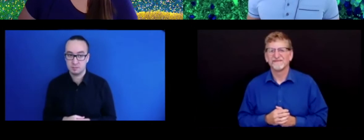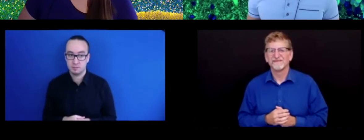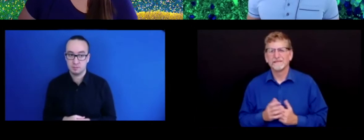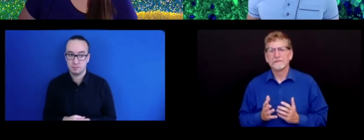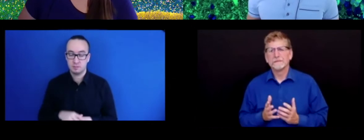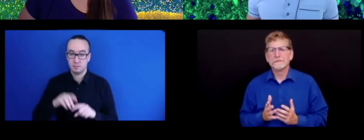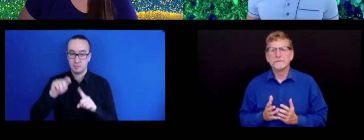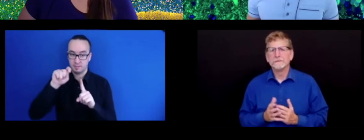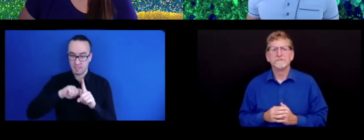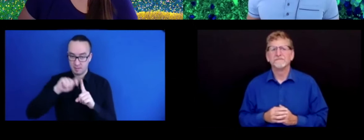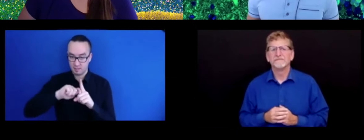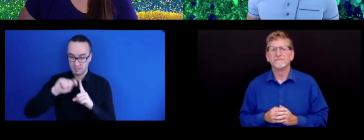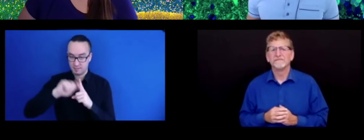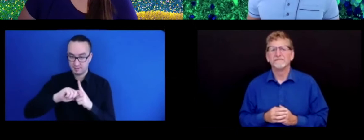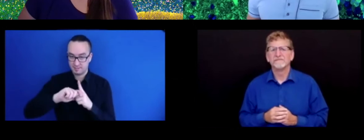Banana.